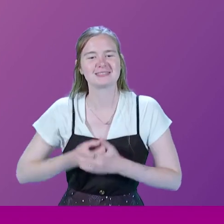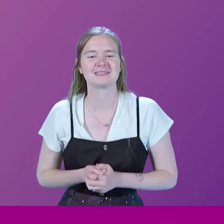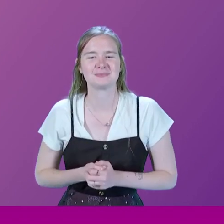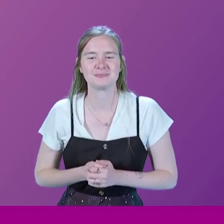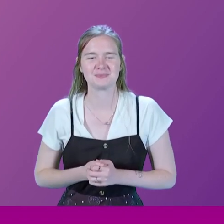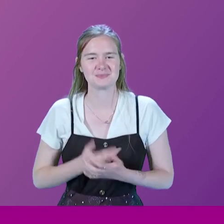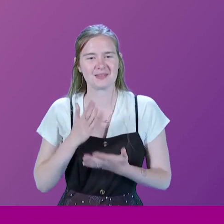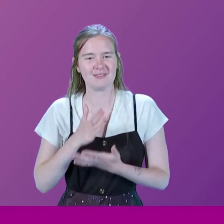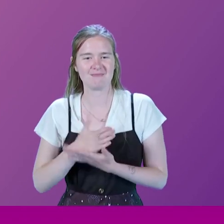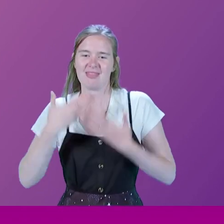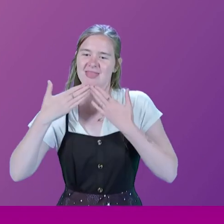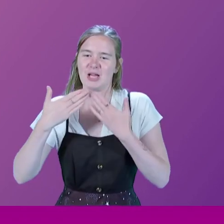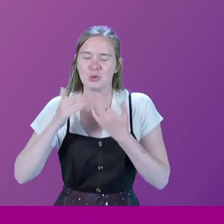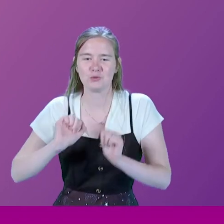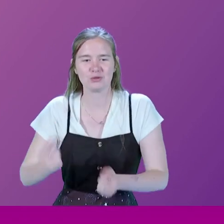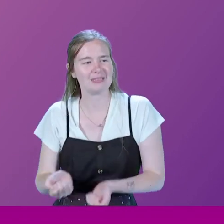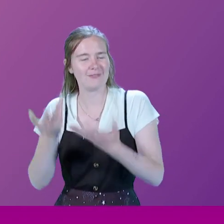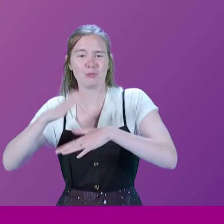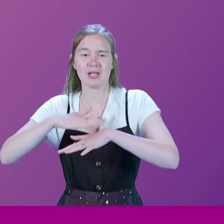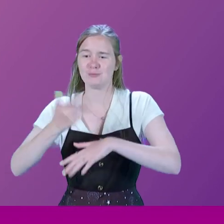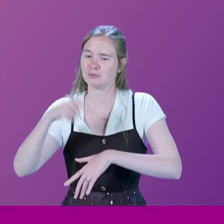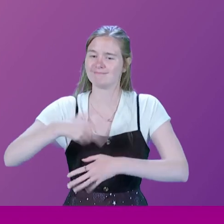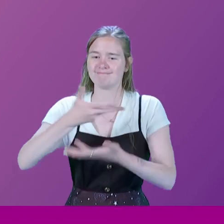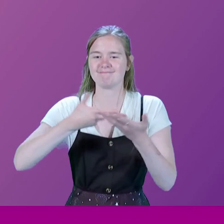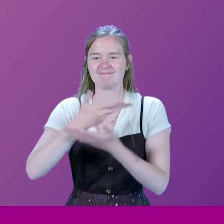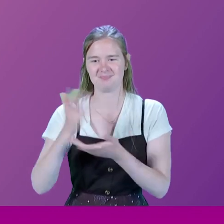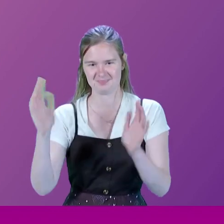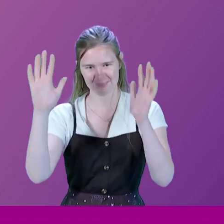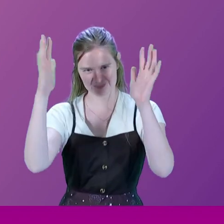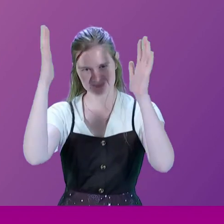And I thank you very much indeed, Michael, for giving up your time today. Thank you very much.